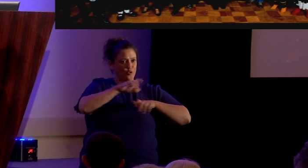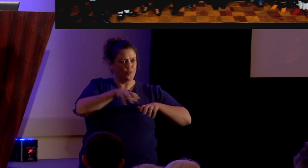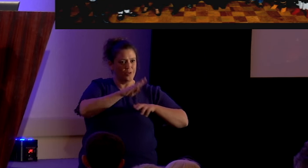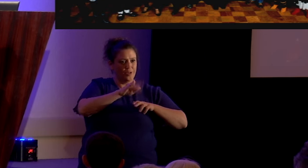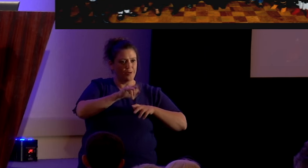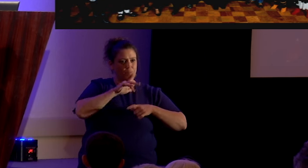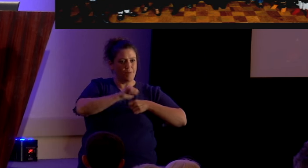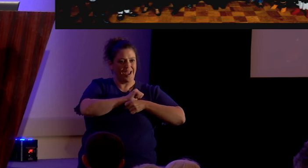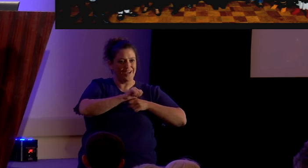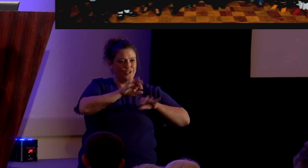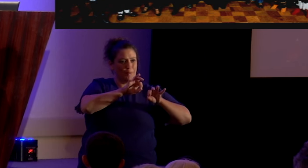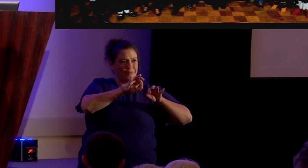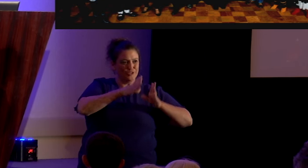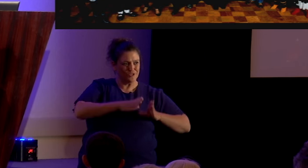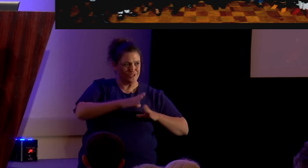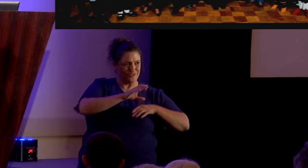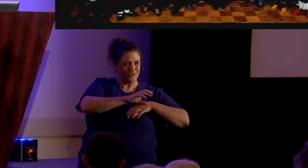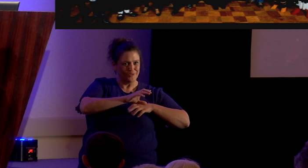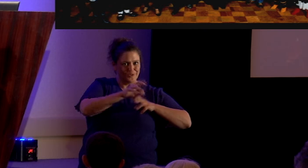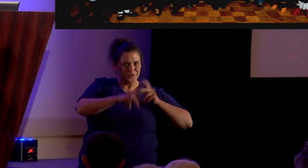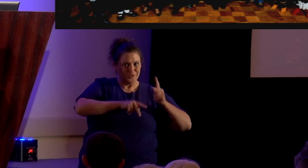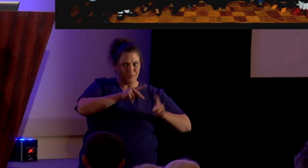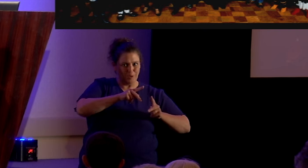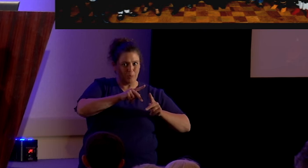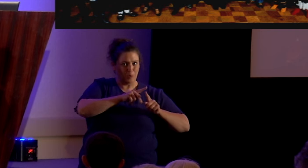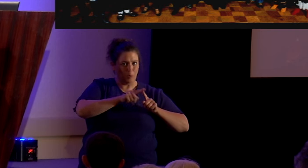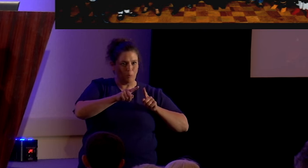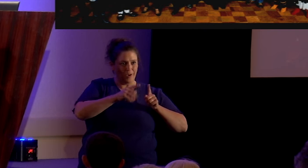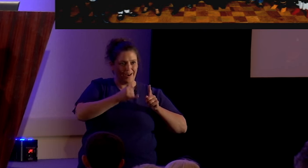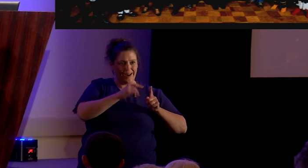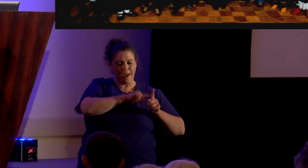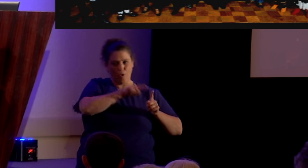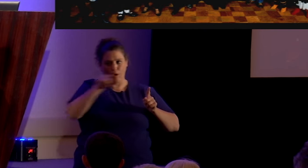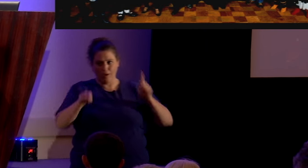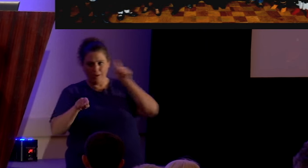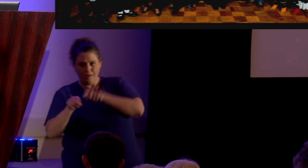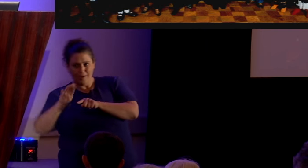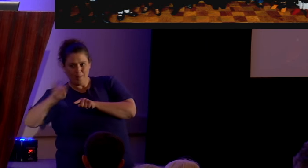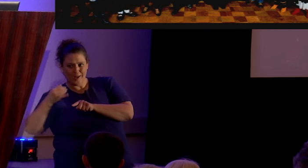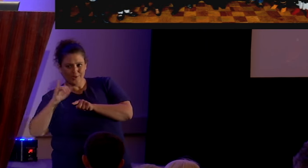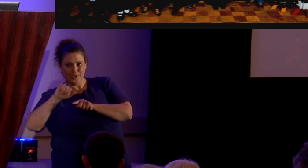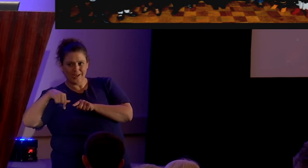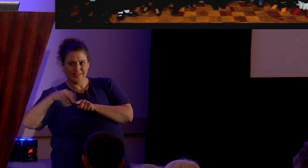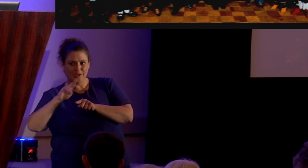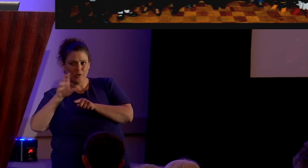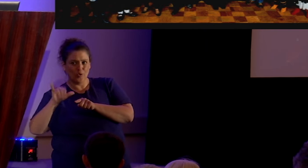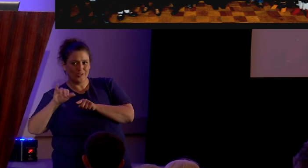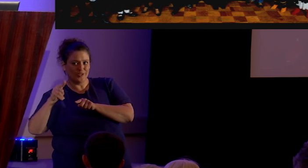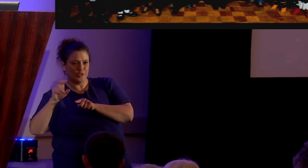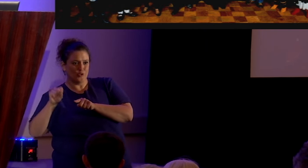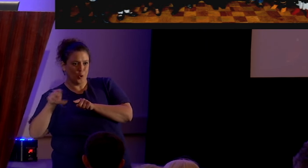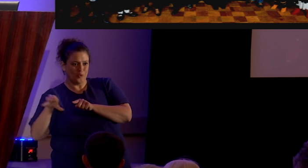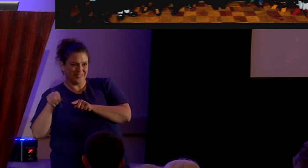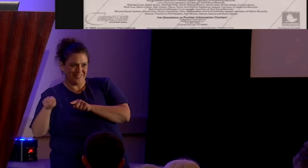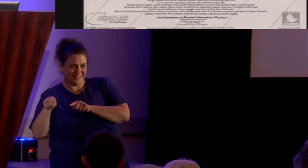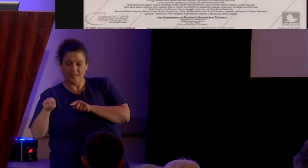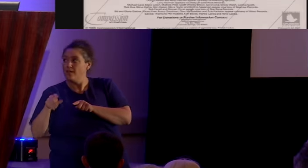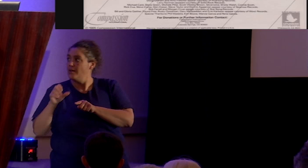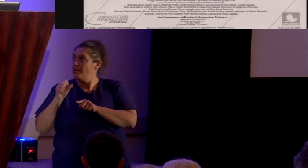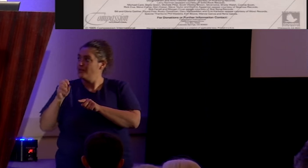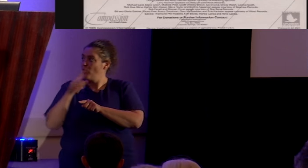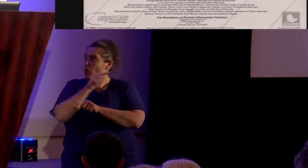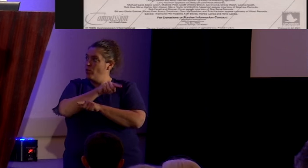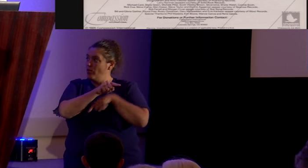actual missionaries. Instead, Michael Jackson and Quincy Jones did it. So these guys ran into the